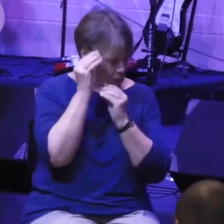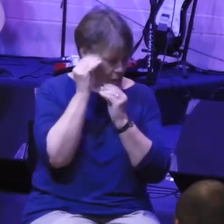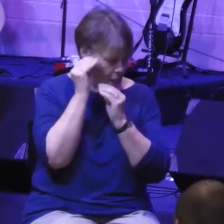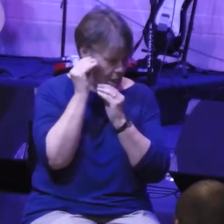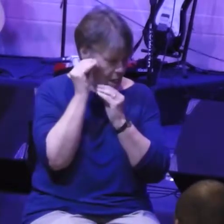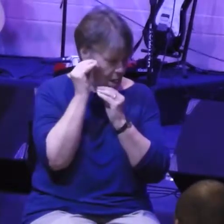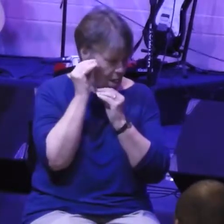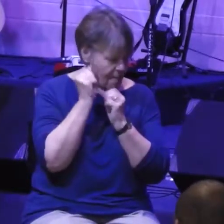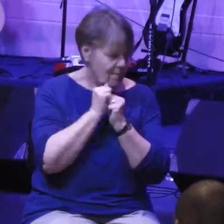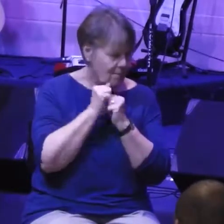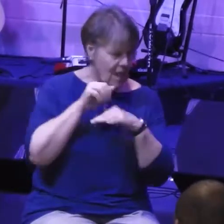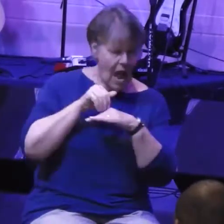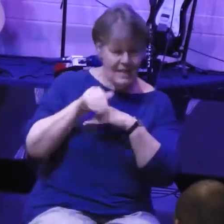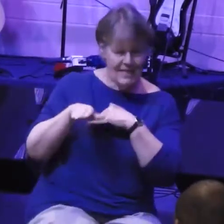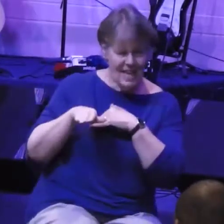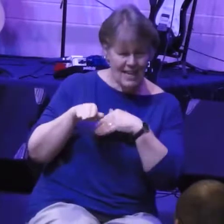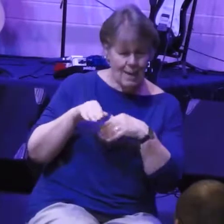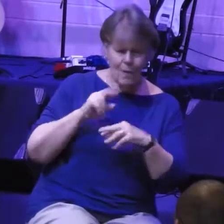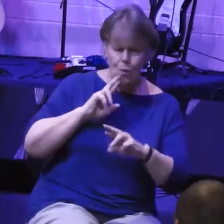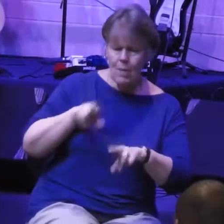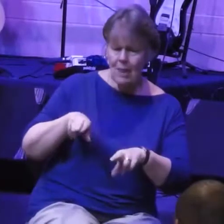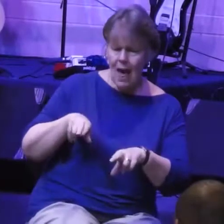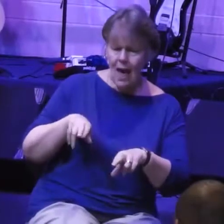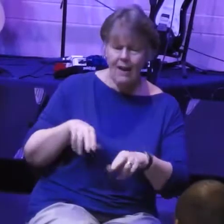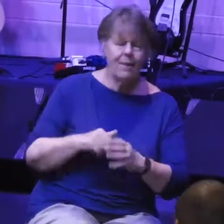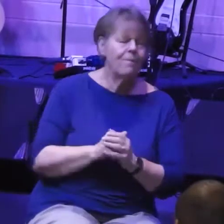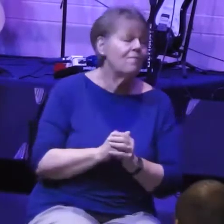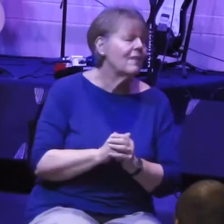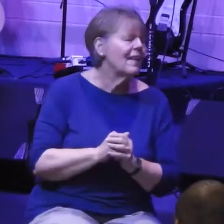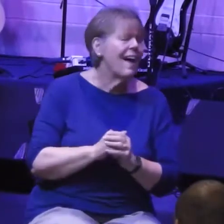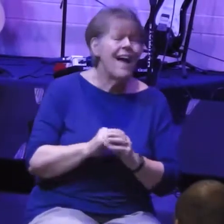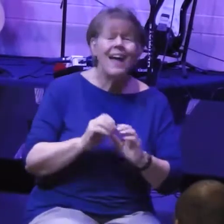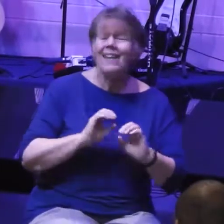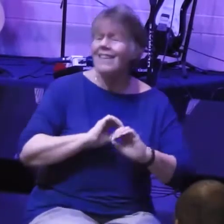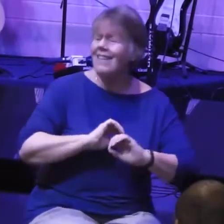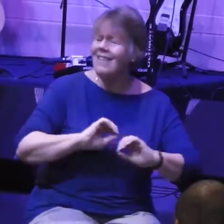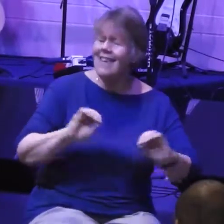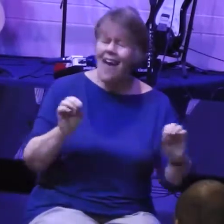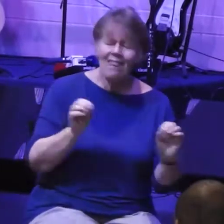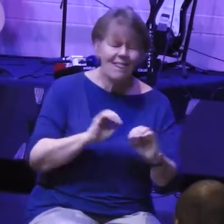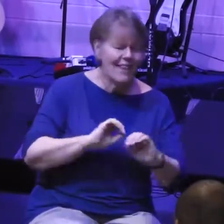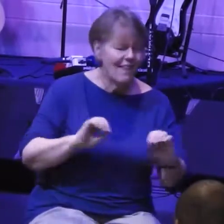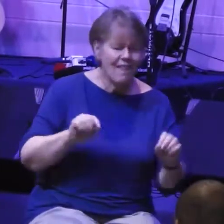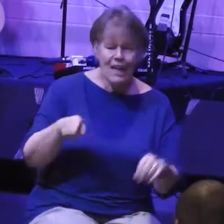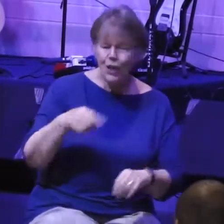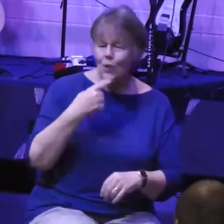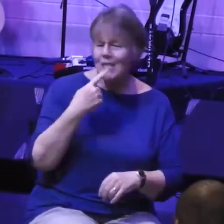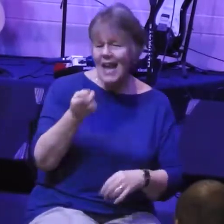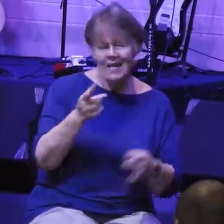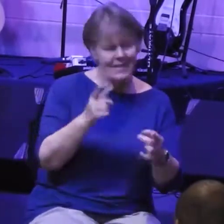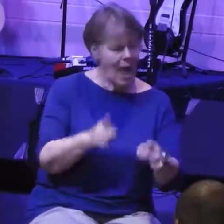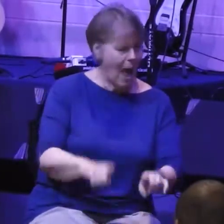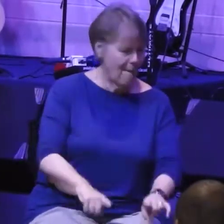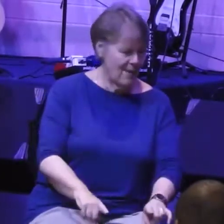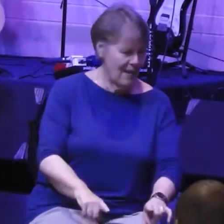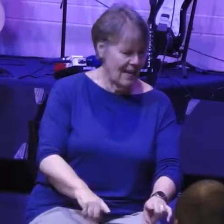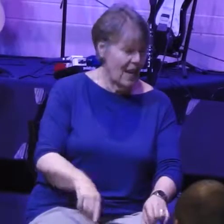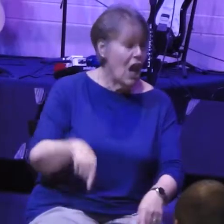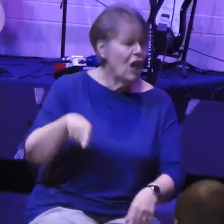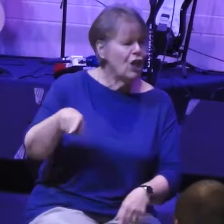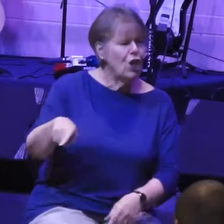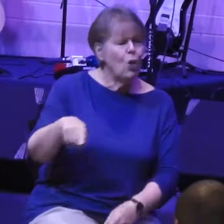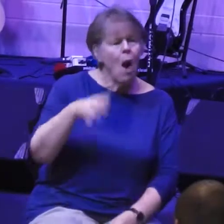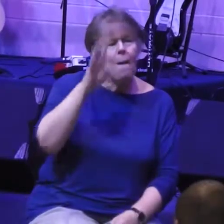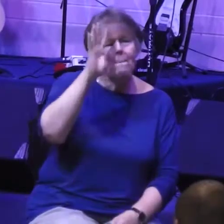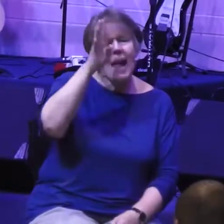I sent him this reply, nothing like what you are saying is happening. You are just making it